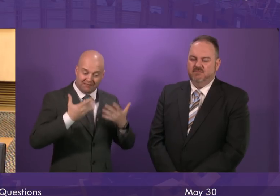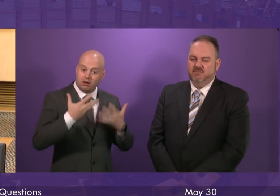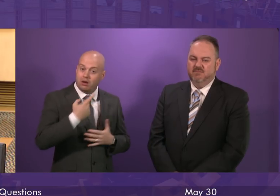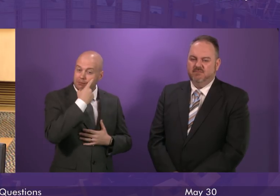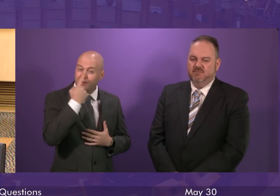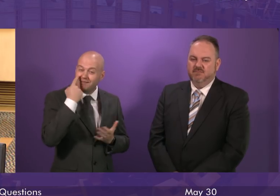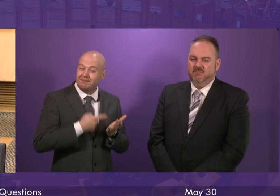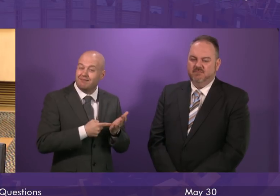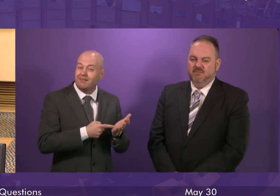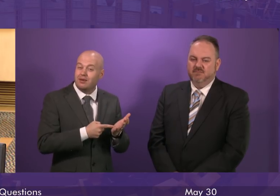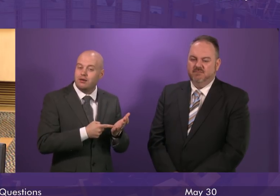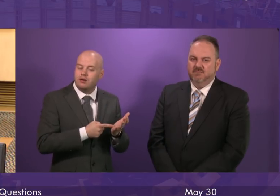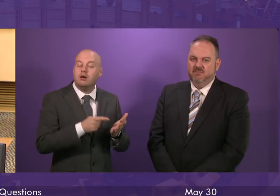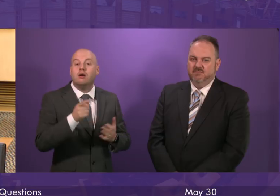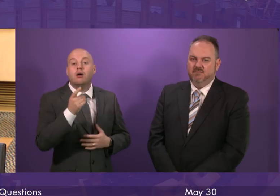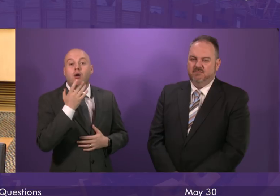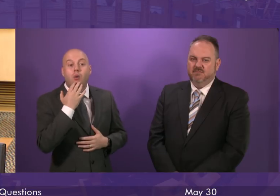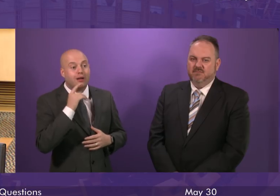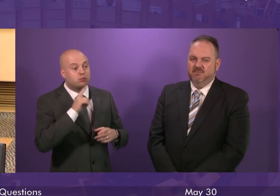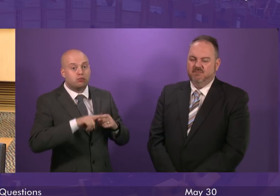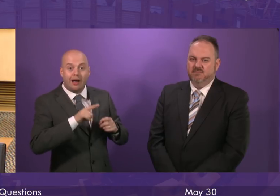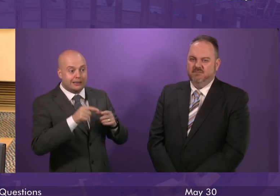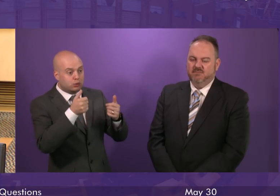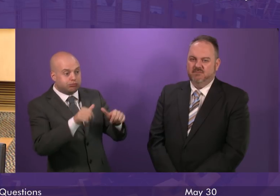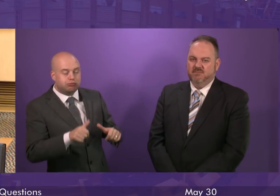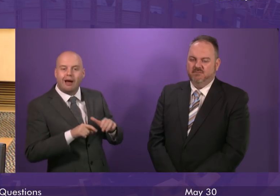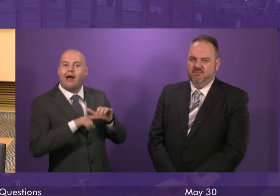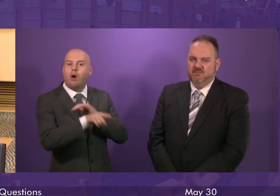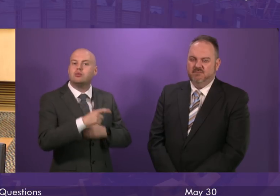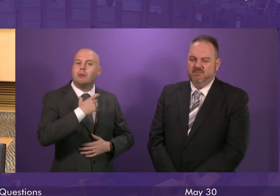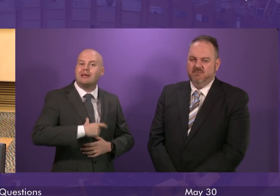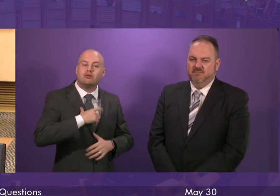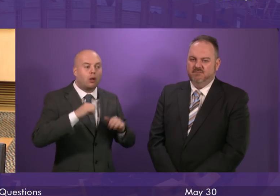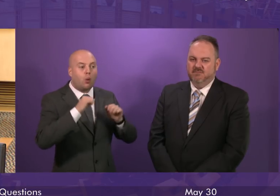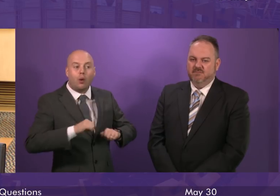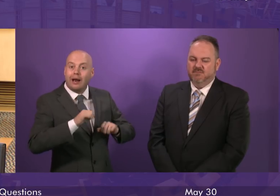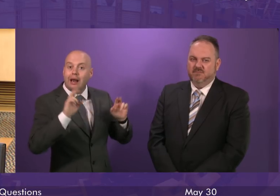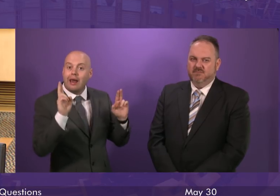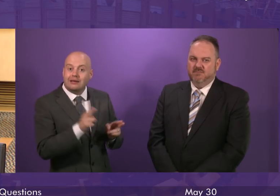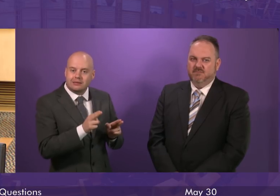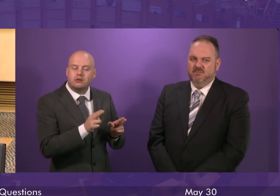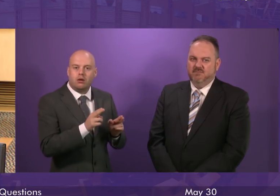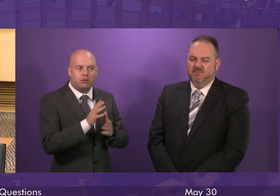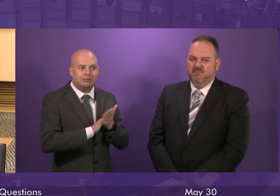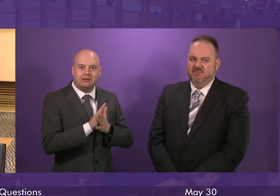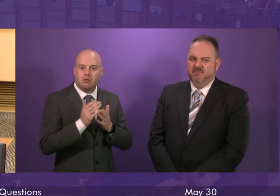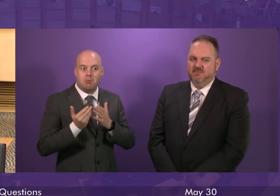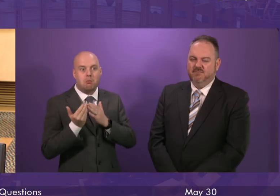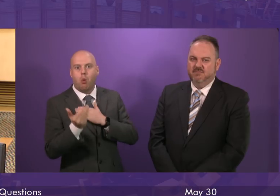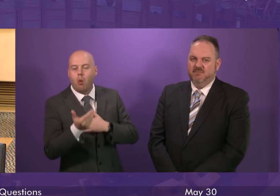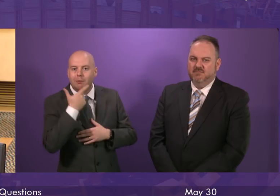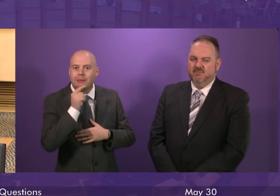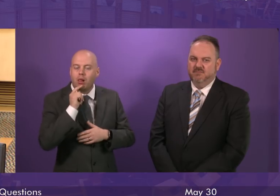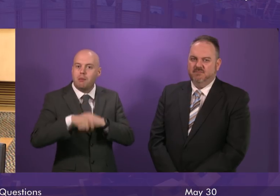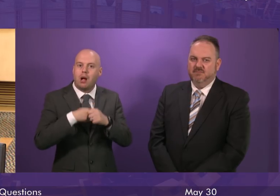particularly for outpatient treatment, then you are putting more people into requiring inpatient treatment. So, you have the effect